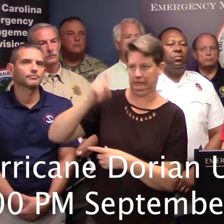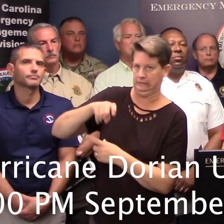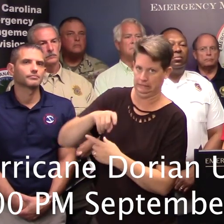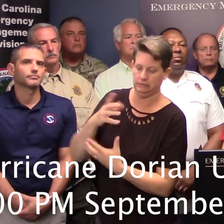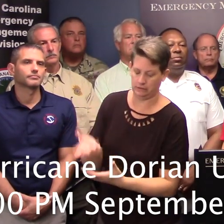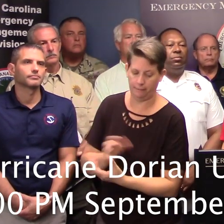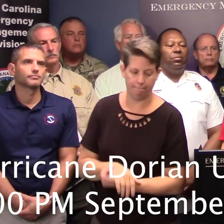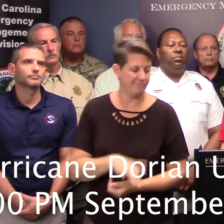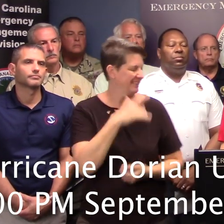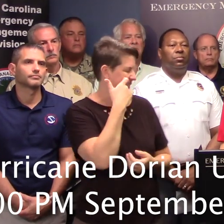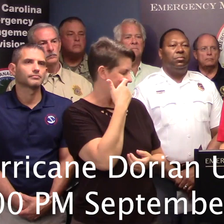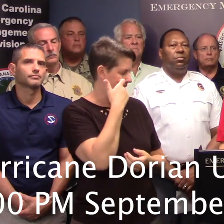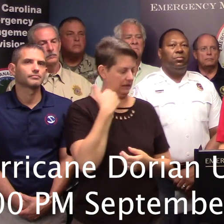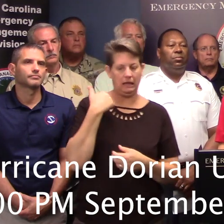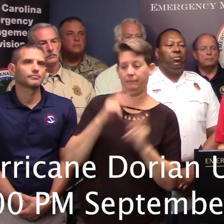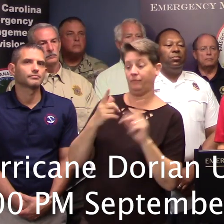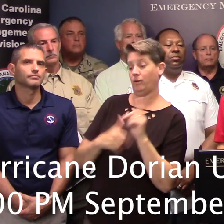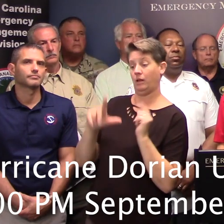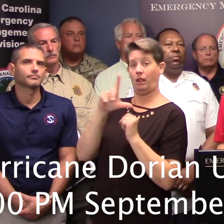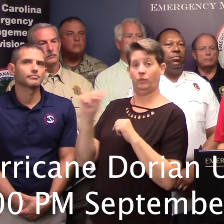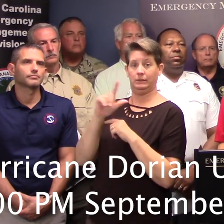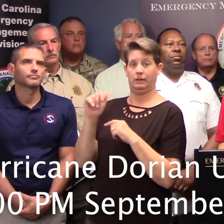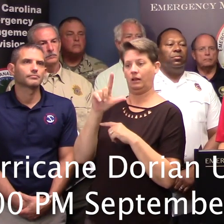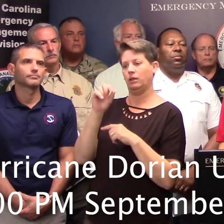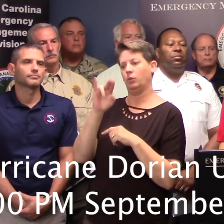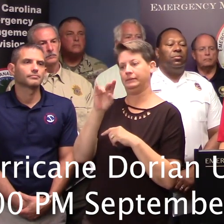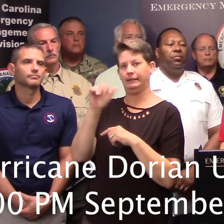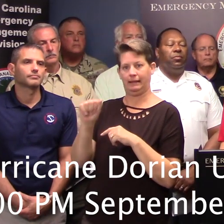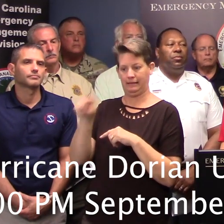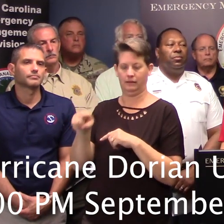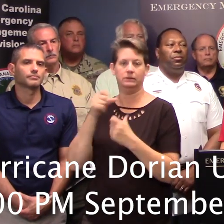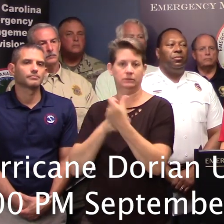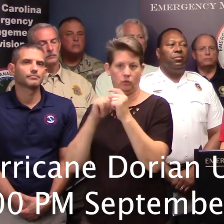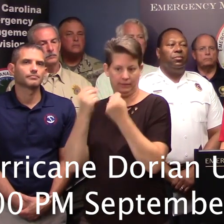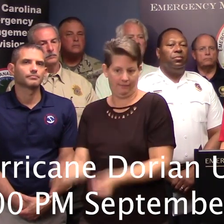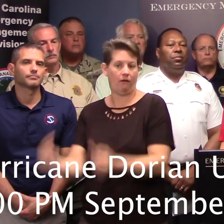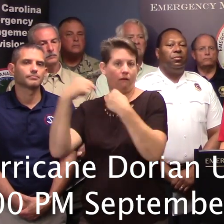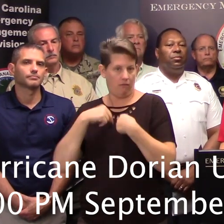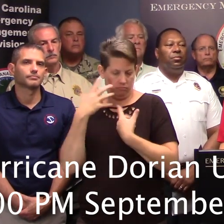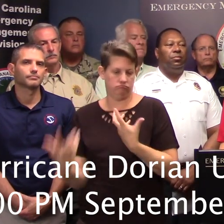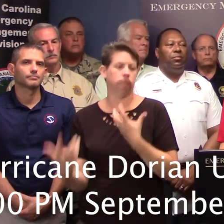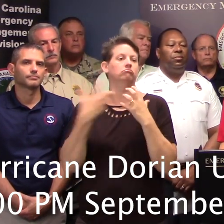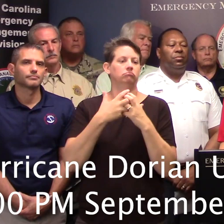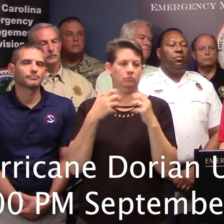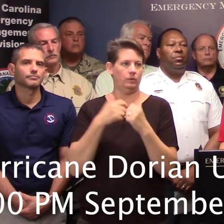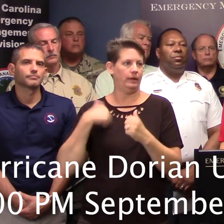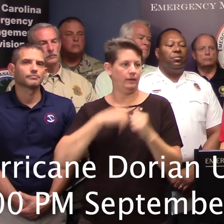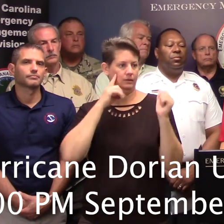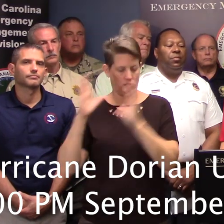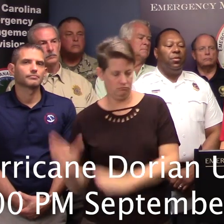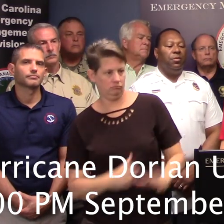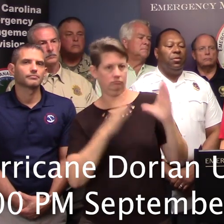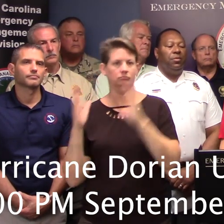recently just brought in members from Louisiana's Incident Support Team. They are here and integrated with our team to help with that strategic